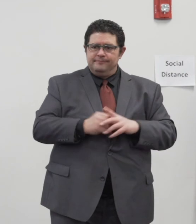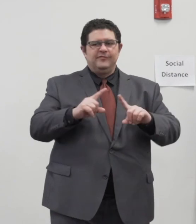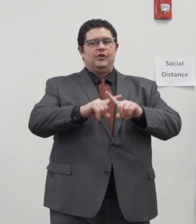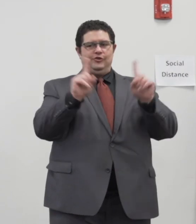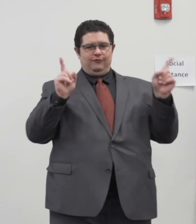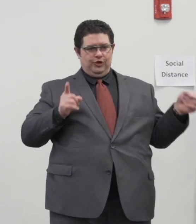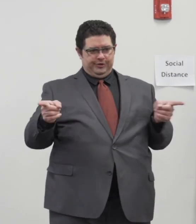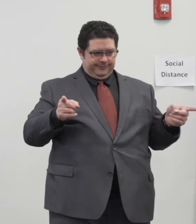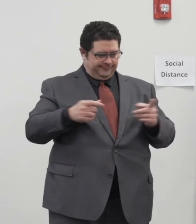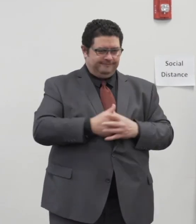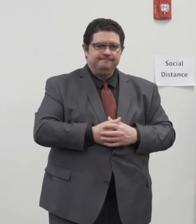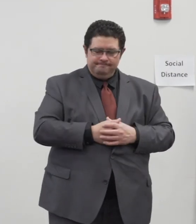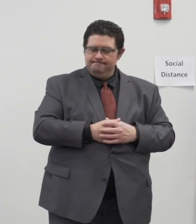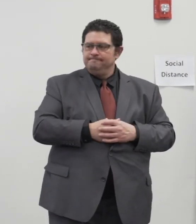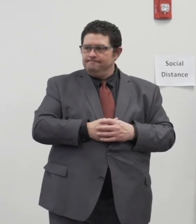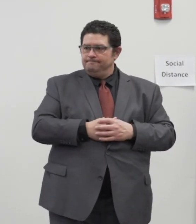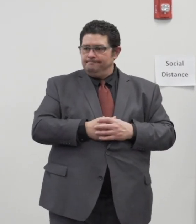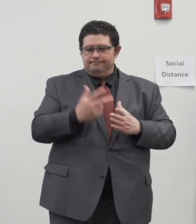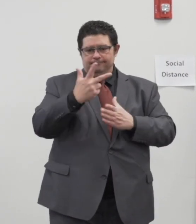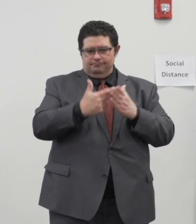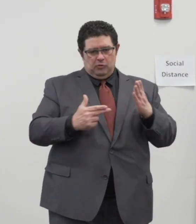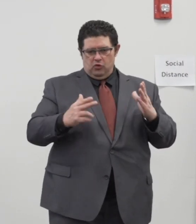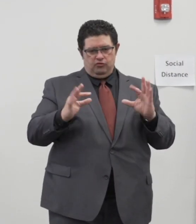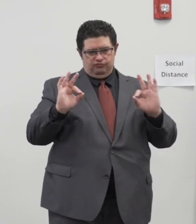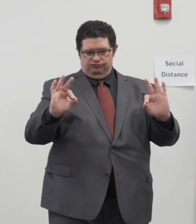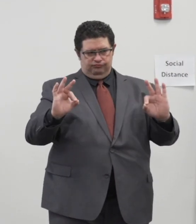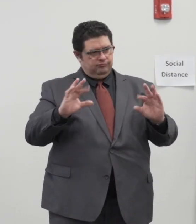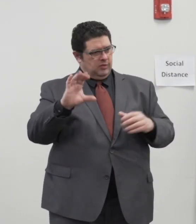different both fine institutions